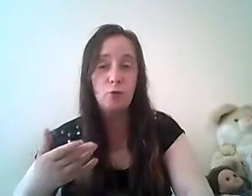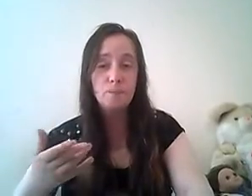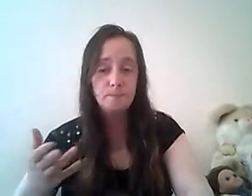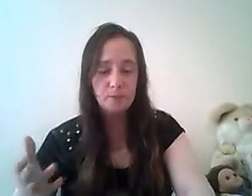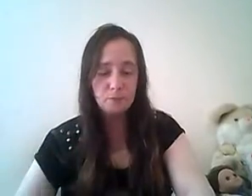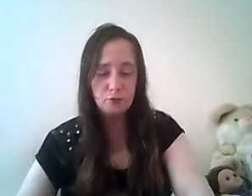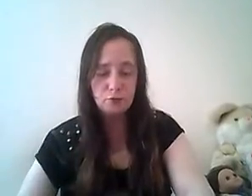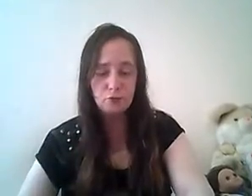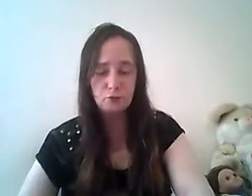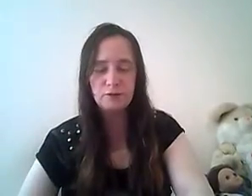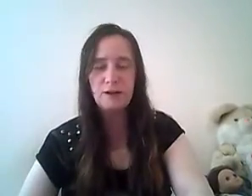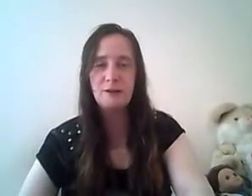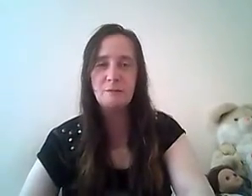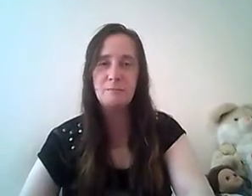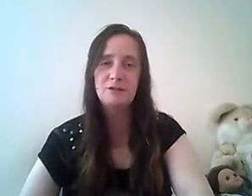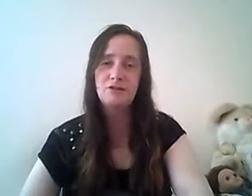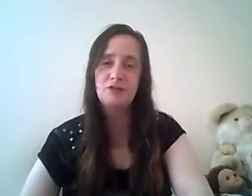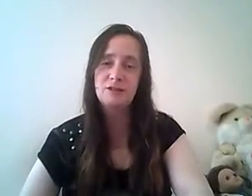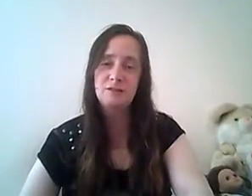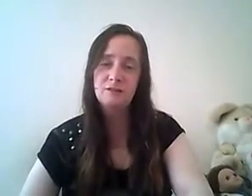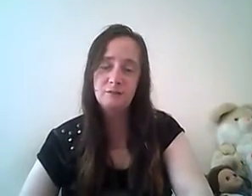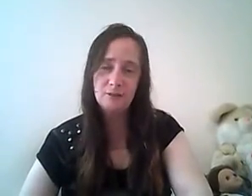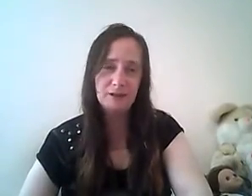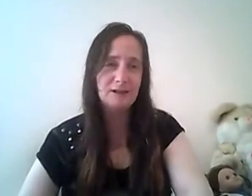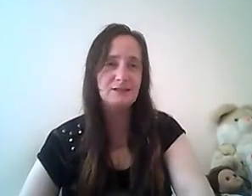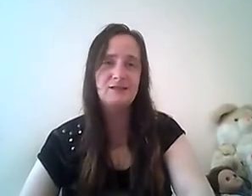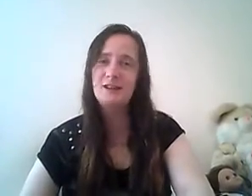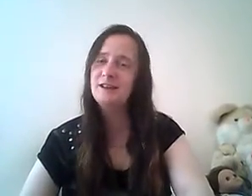as soon as she told dina about brad cheating with that lassy jenny